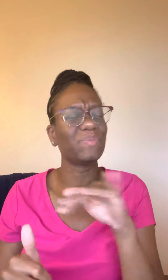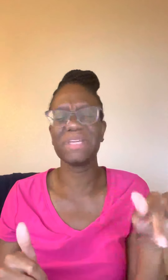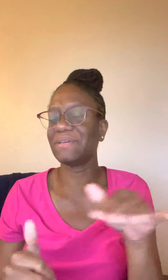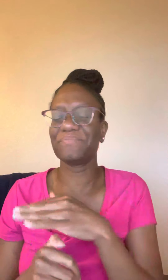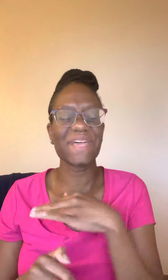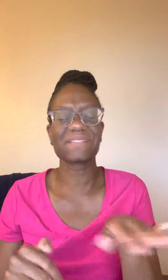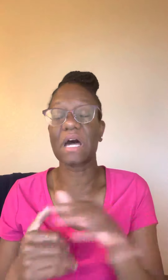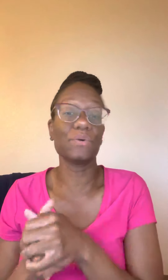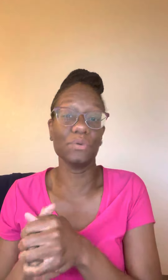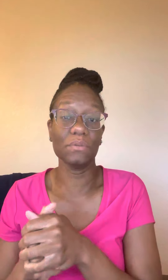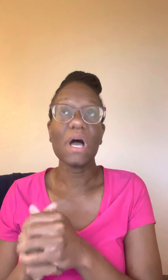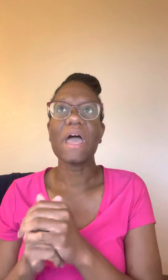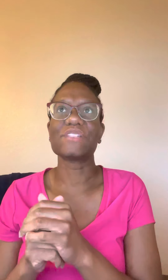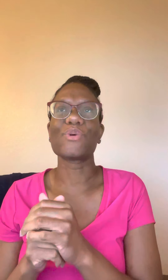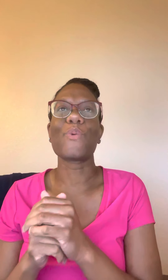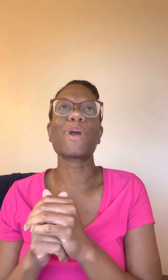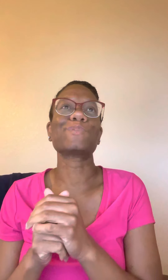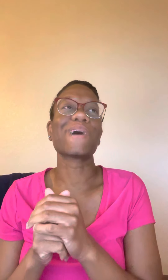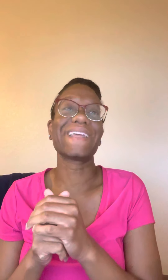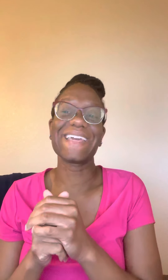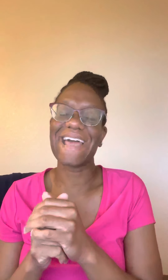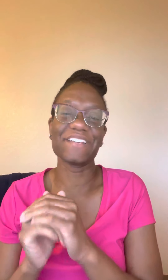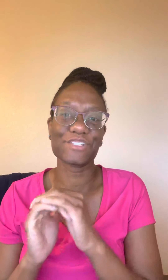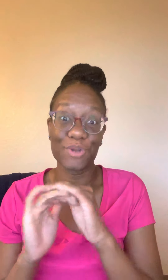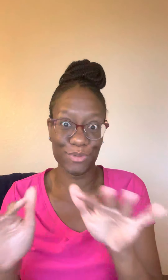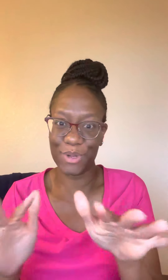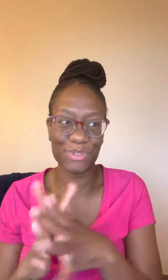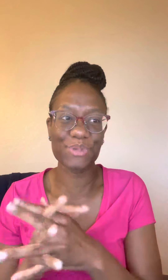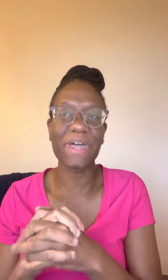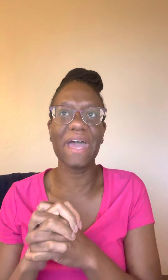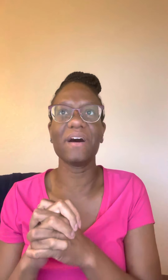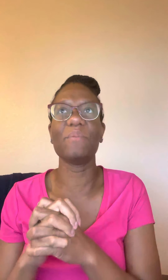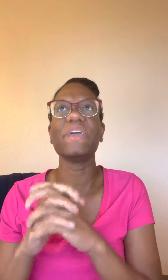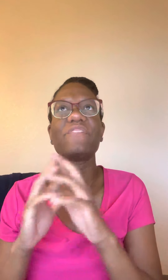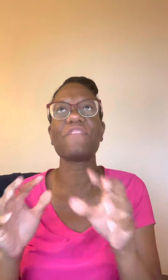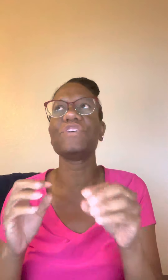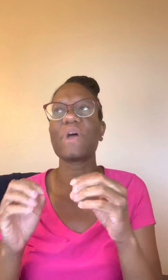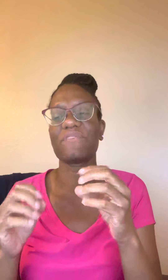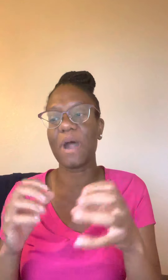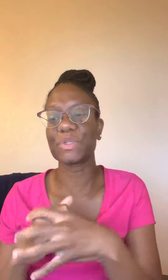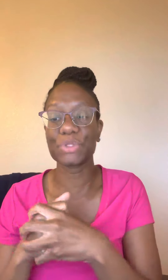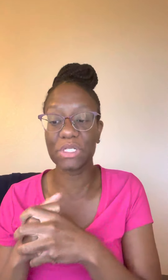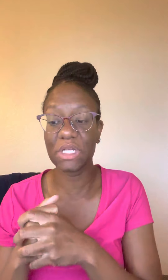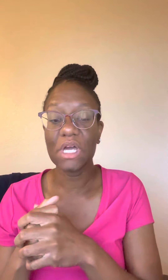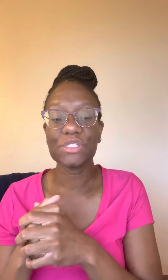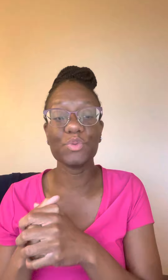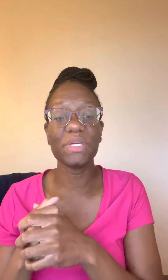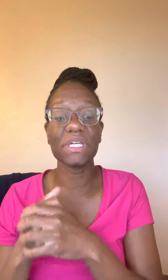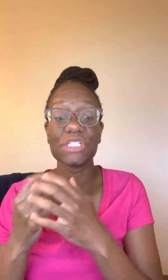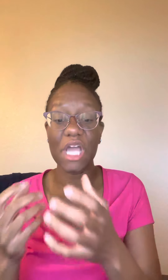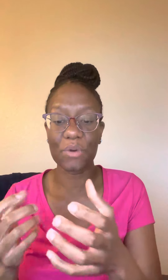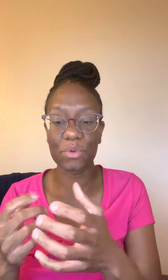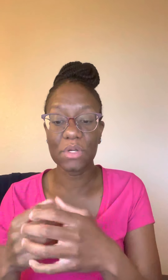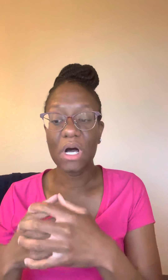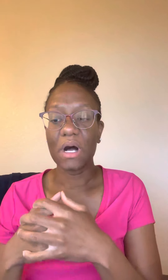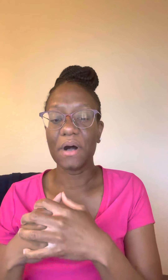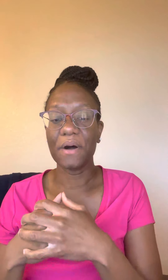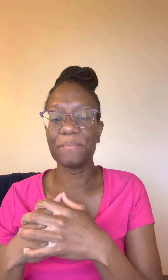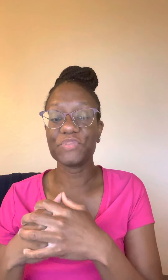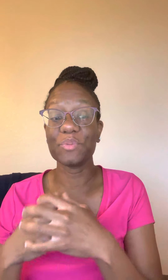be, that's not cool. And so what I'm trying to get at is, you know, don't do that. Um, if ever you have an opportunity to be integral, um, to